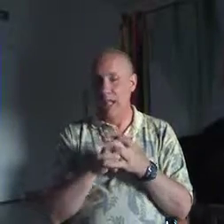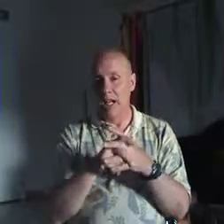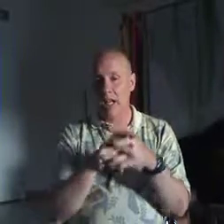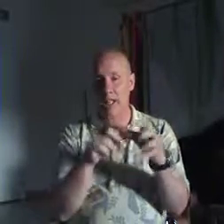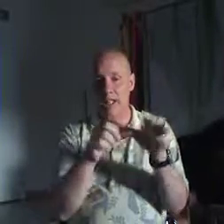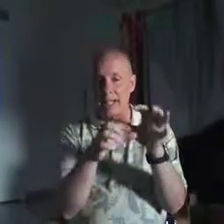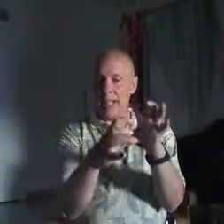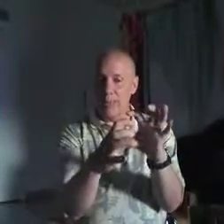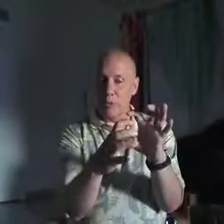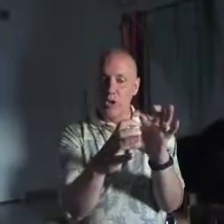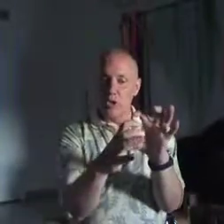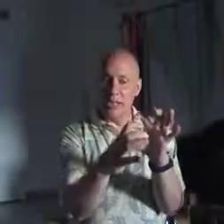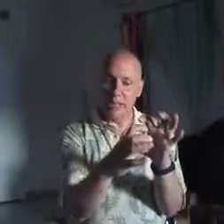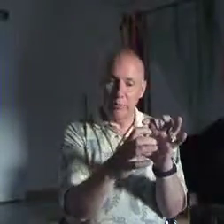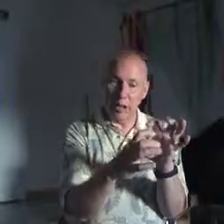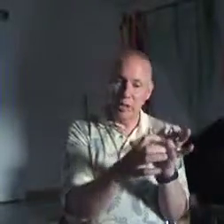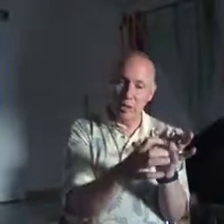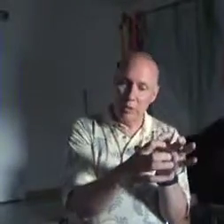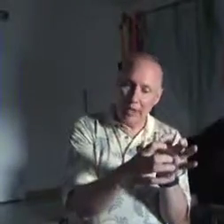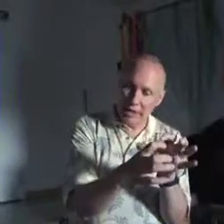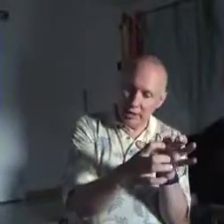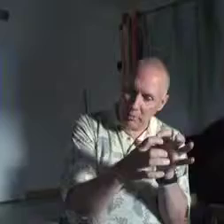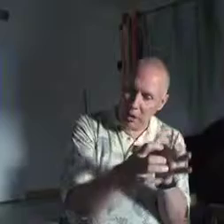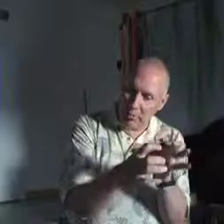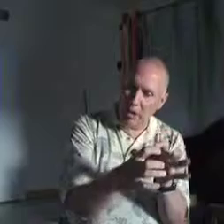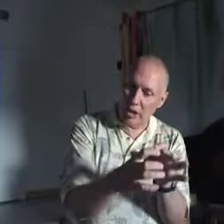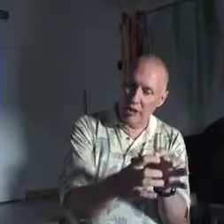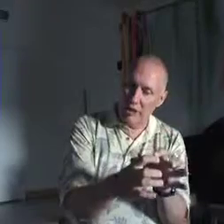The scientists were doing experiments with these small particles.